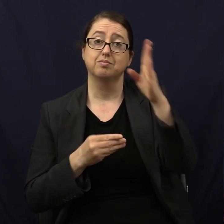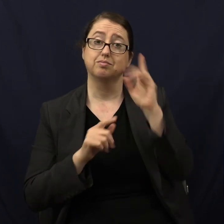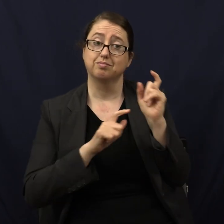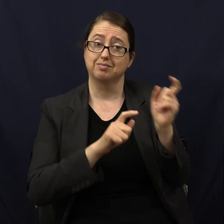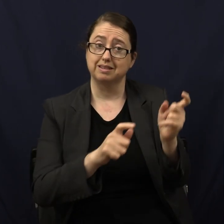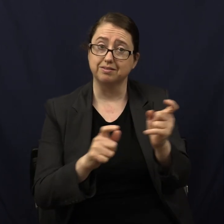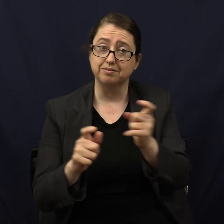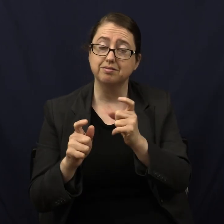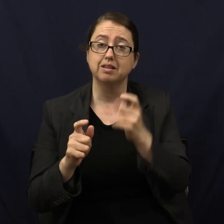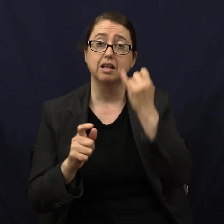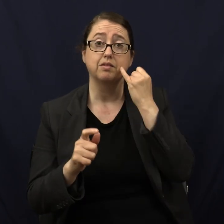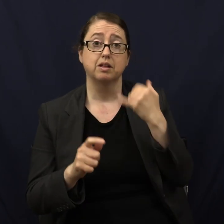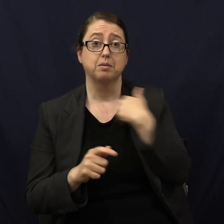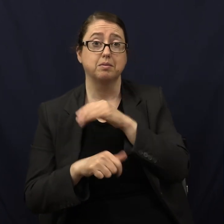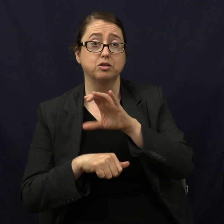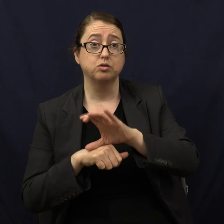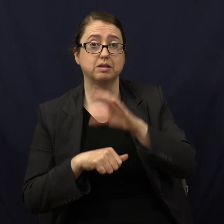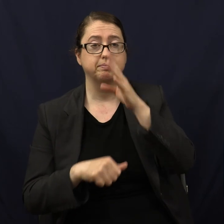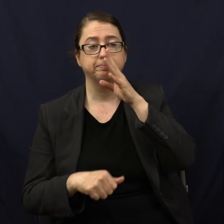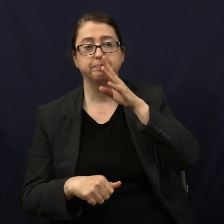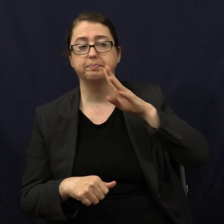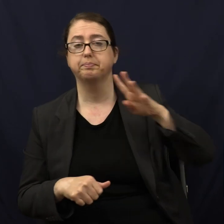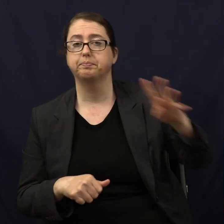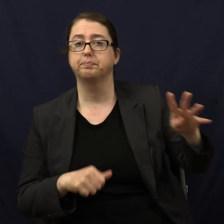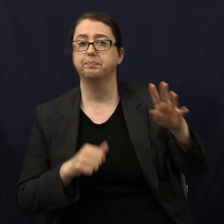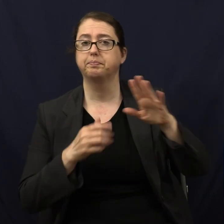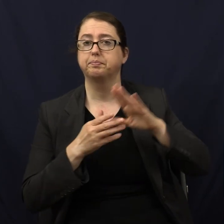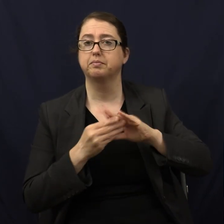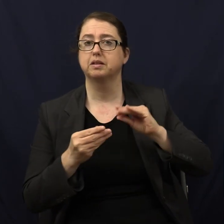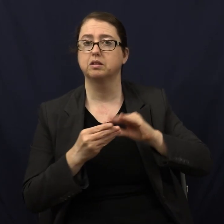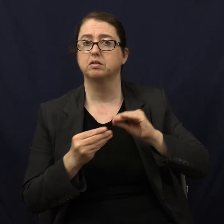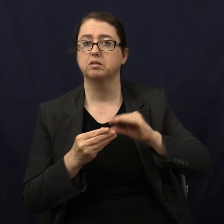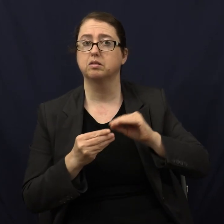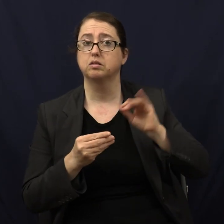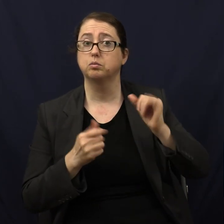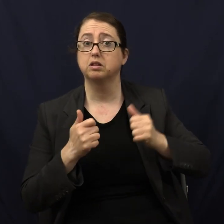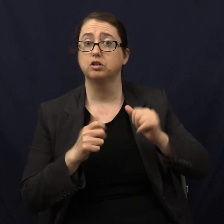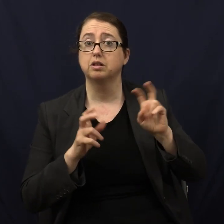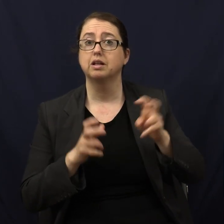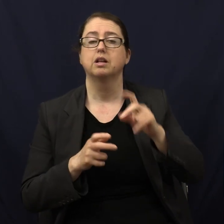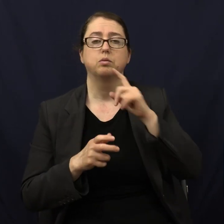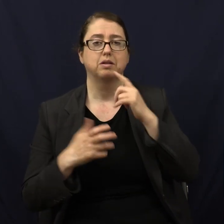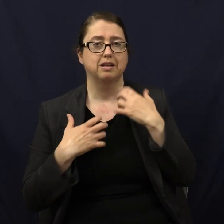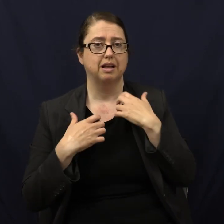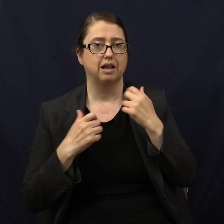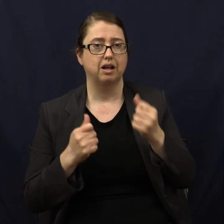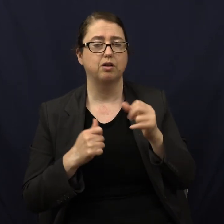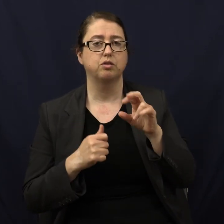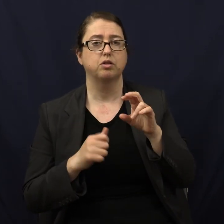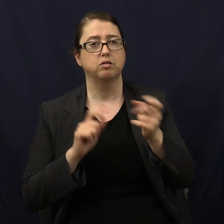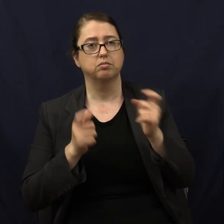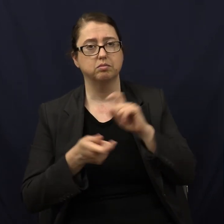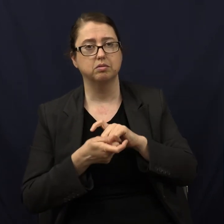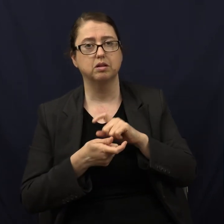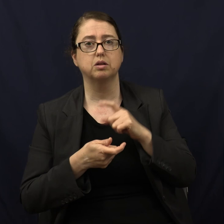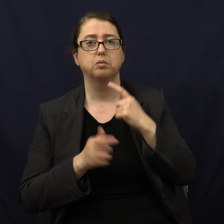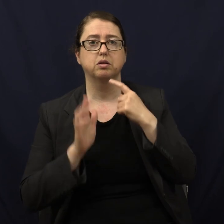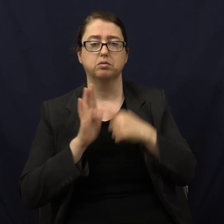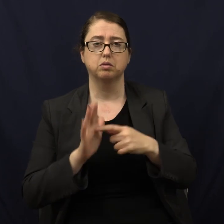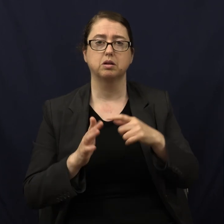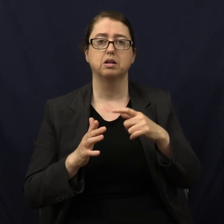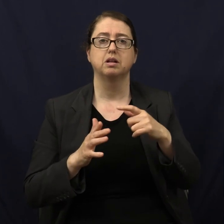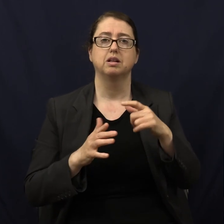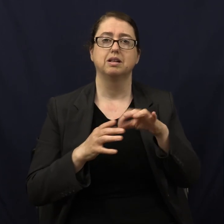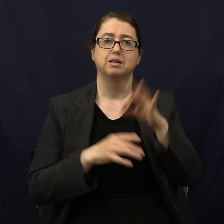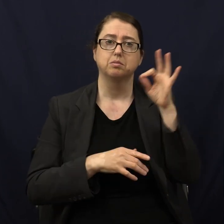God has given them. If the members of our churches disregard the light on this subject, which subject? Health reform. They will reap the sure result in both